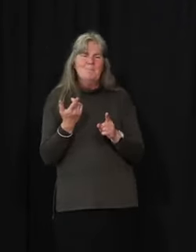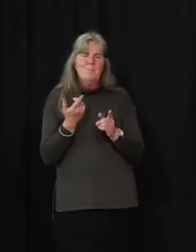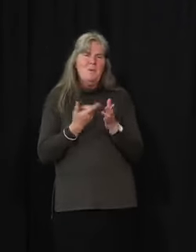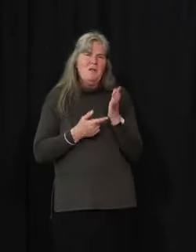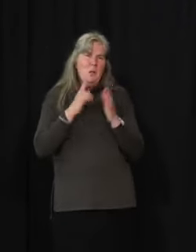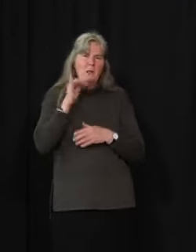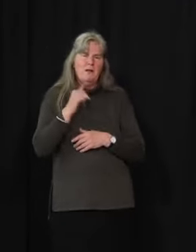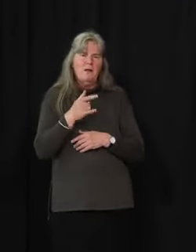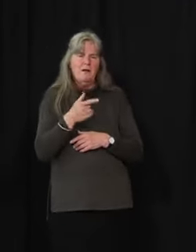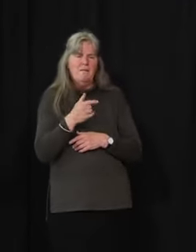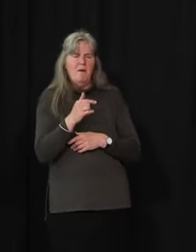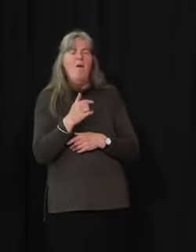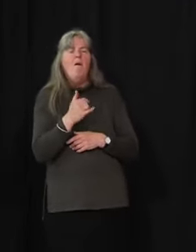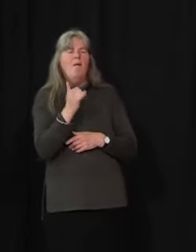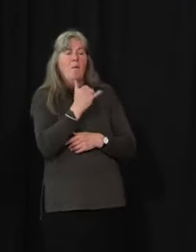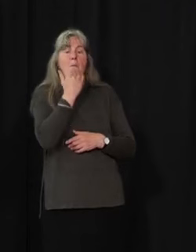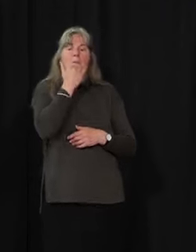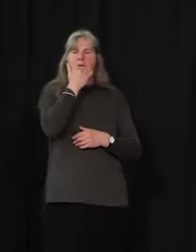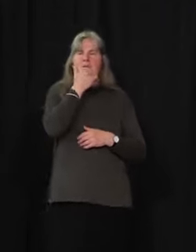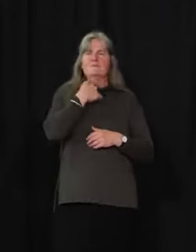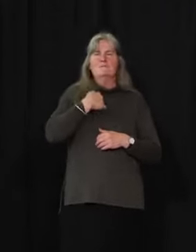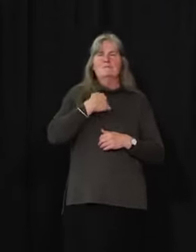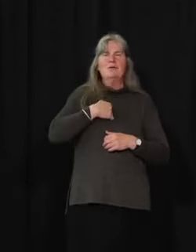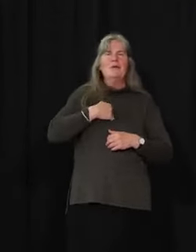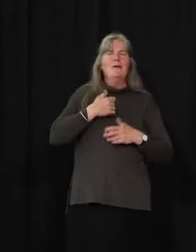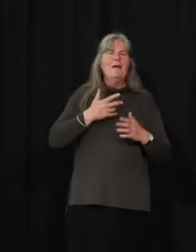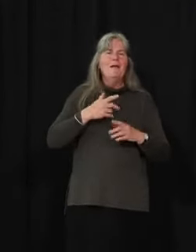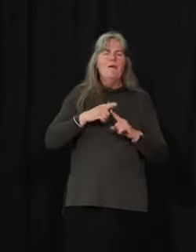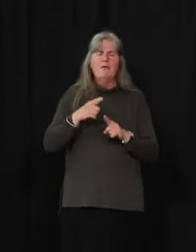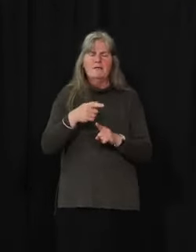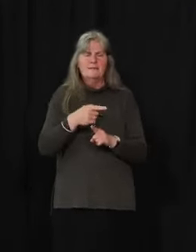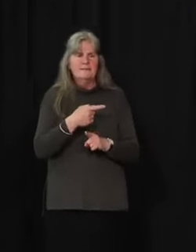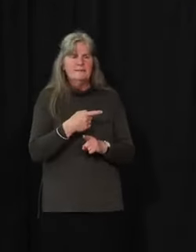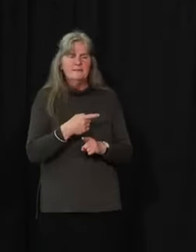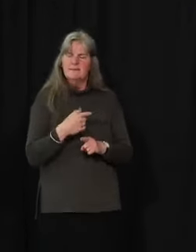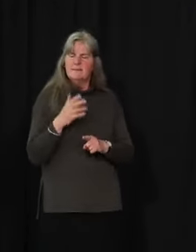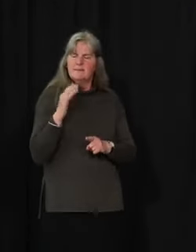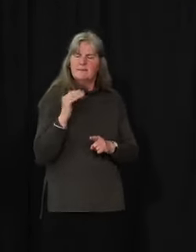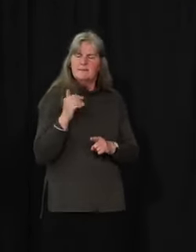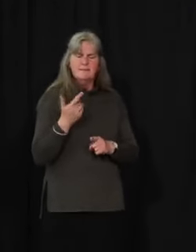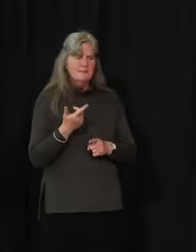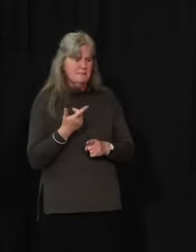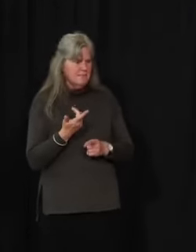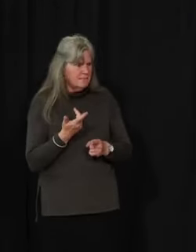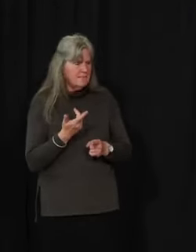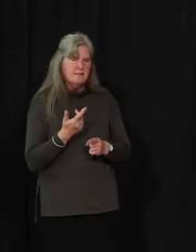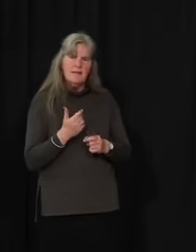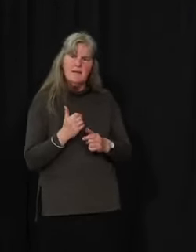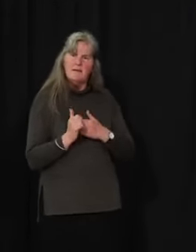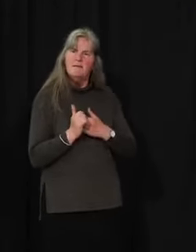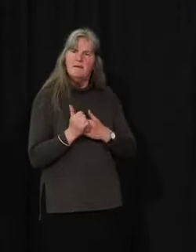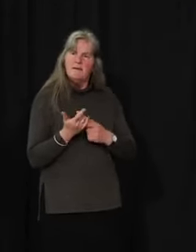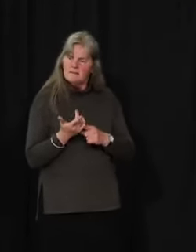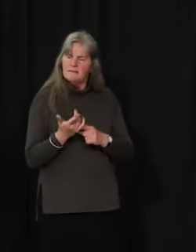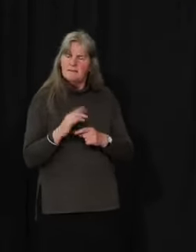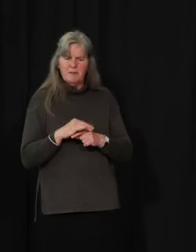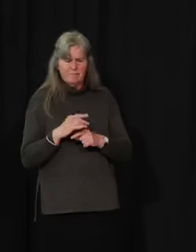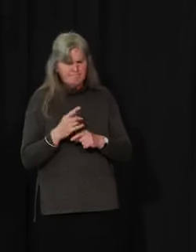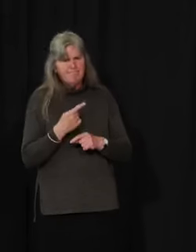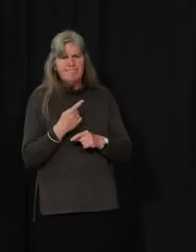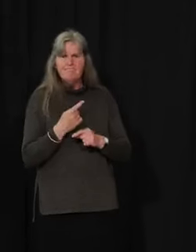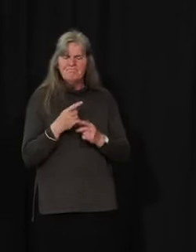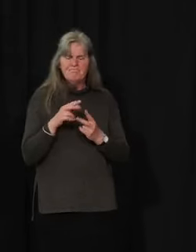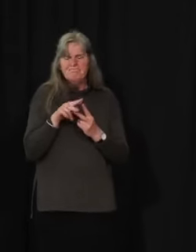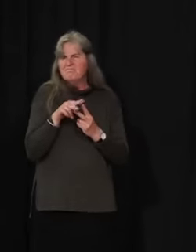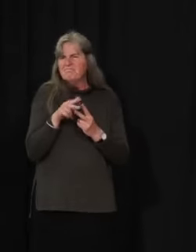Is this a matter of a gentle reminder, or is it a matter of someone that might be posing a risk to others, and